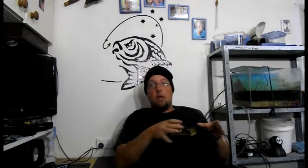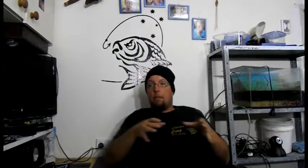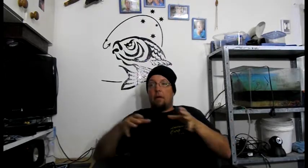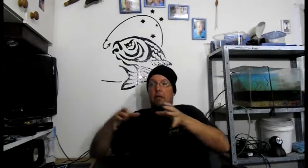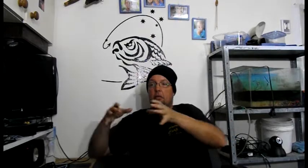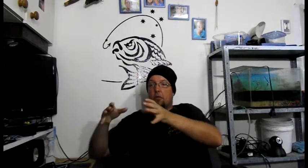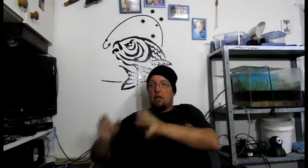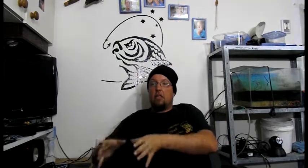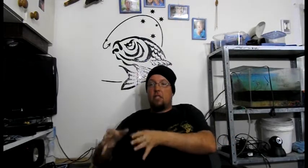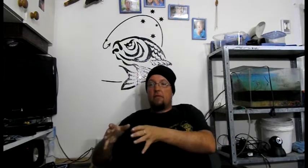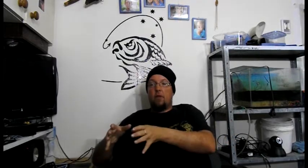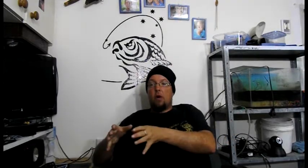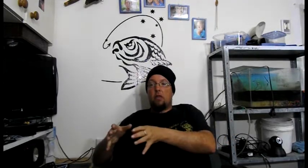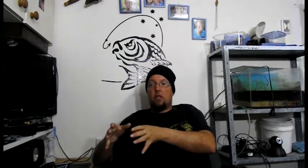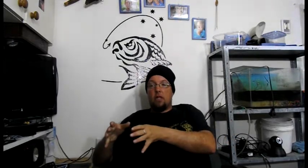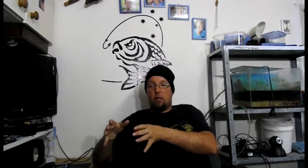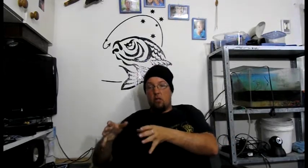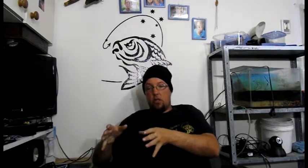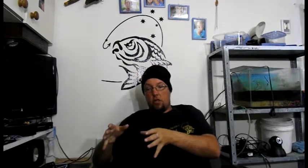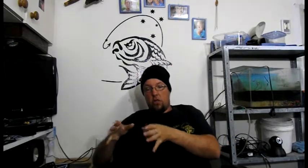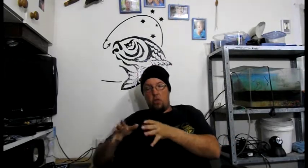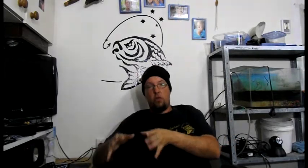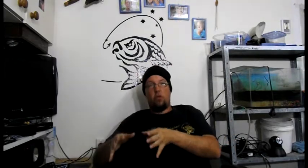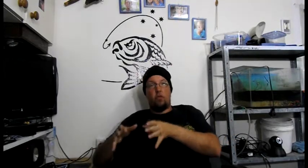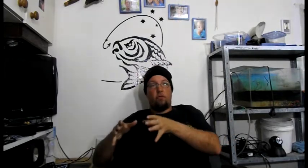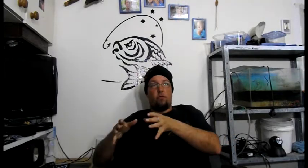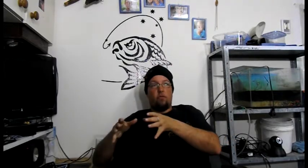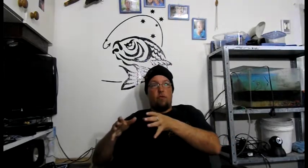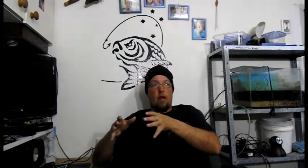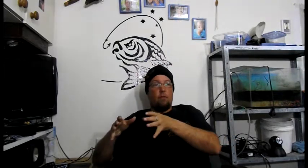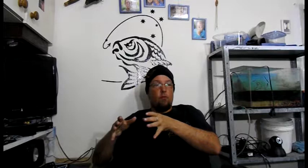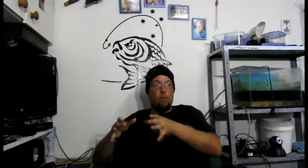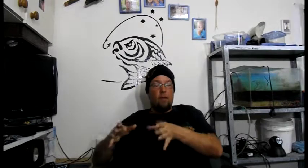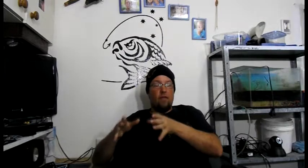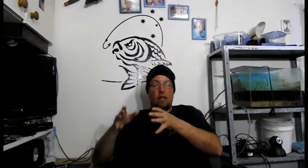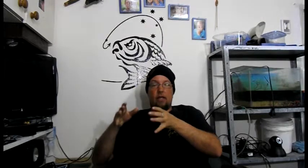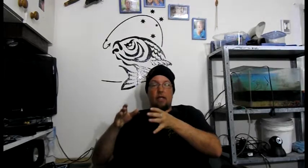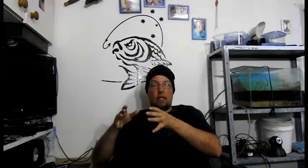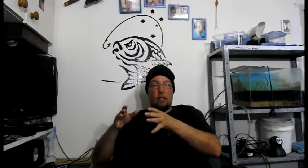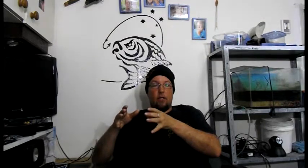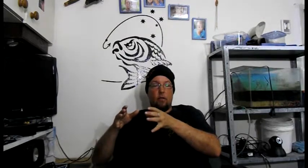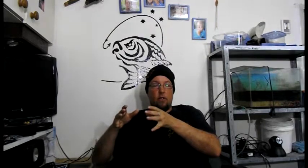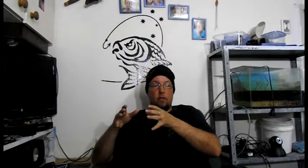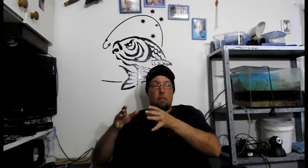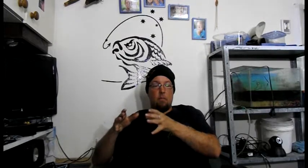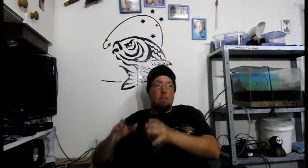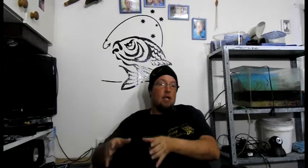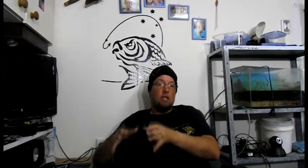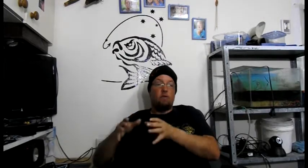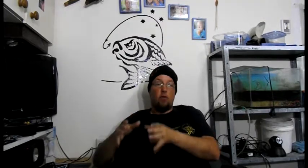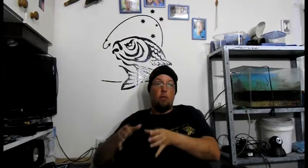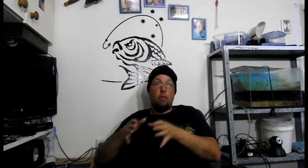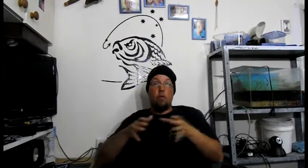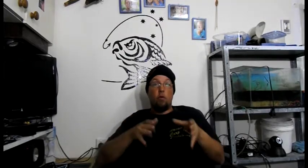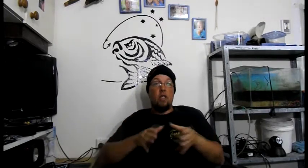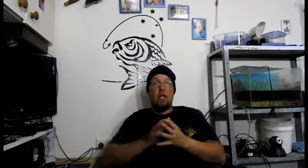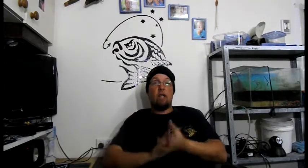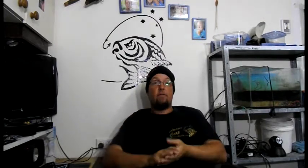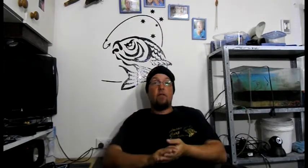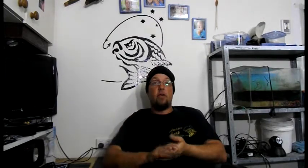But the release of this virus is going to cause a huge ripple effect and it's going to cause massive problems towards our native fish.